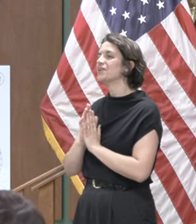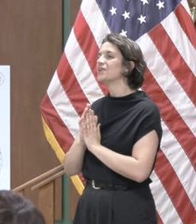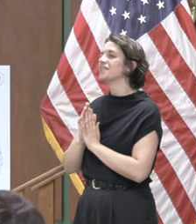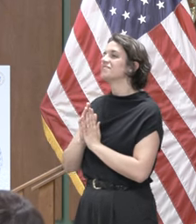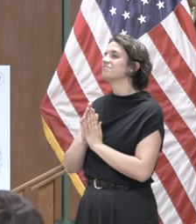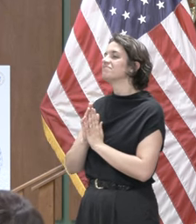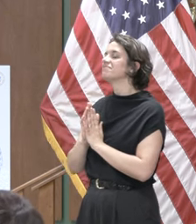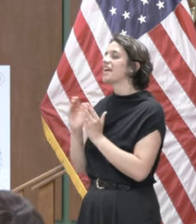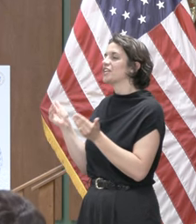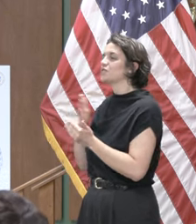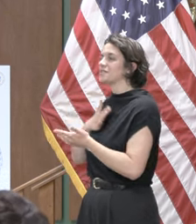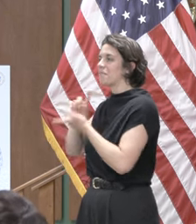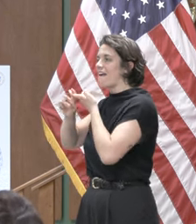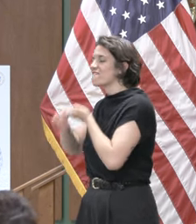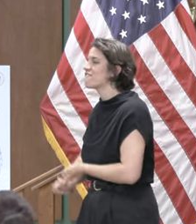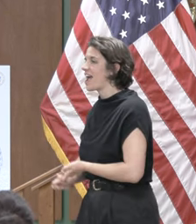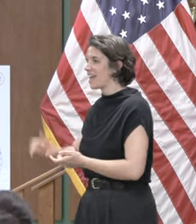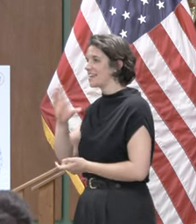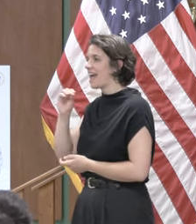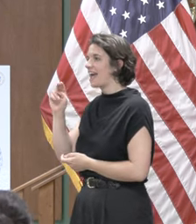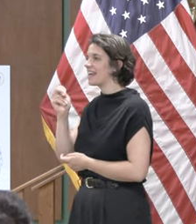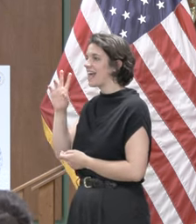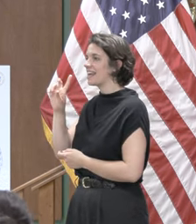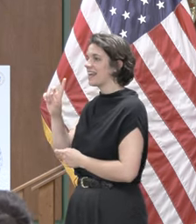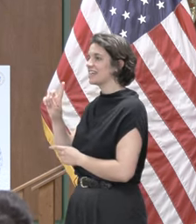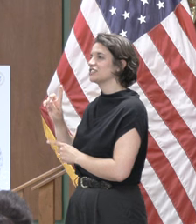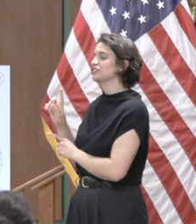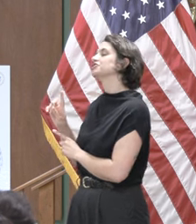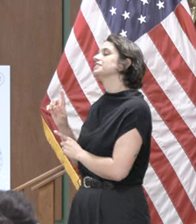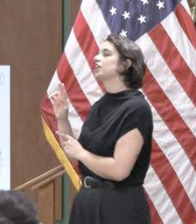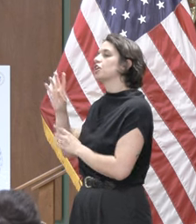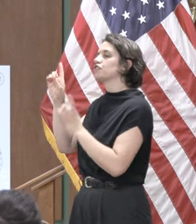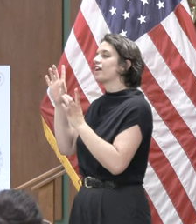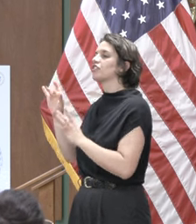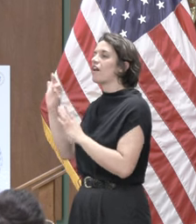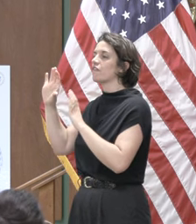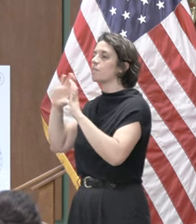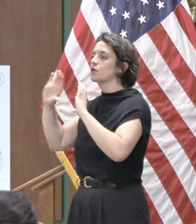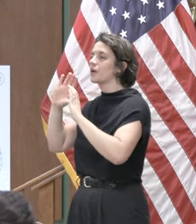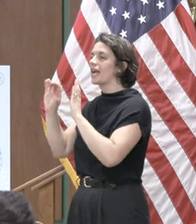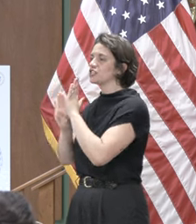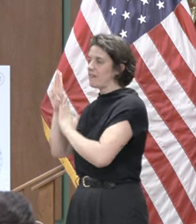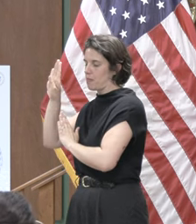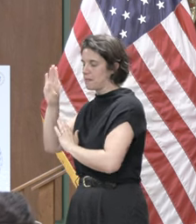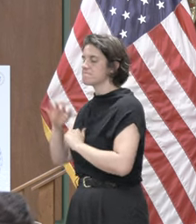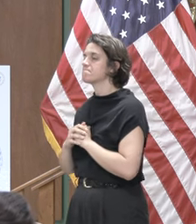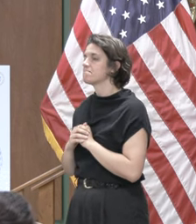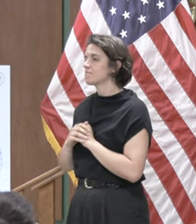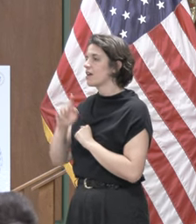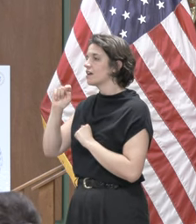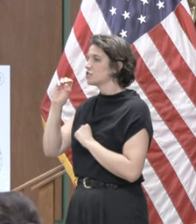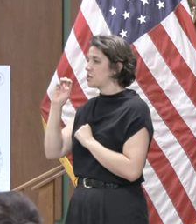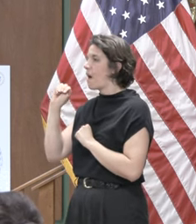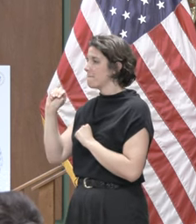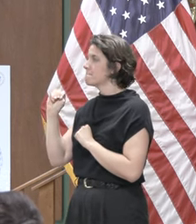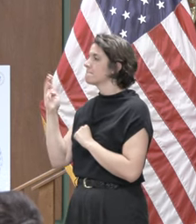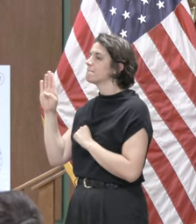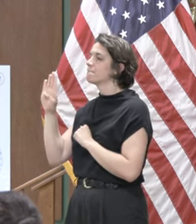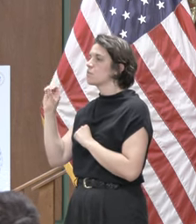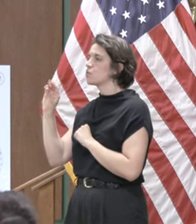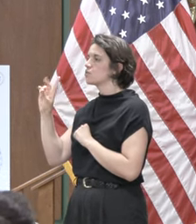and nehd's director of communication and development tom boudreau